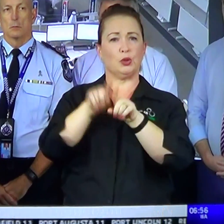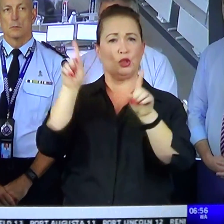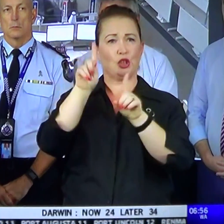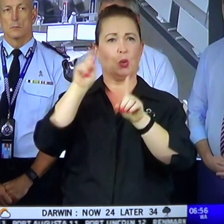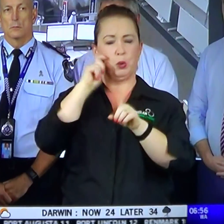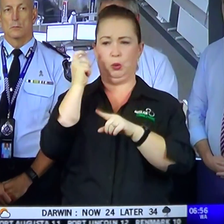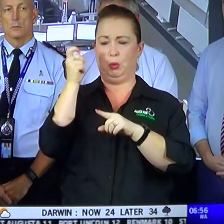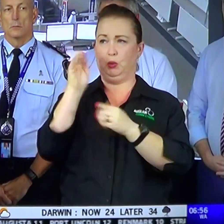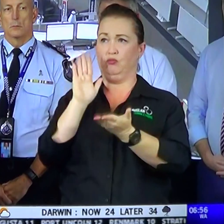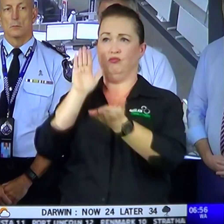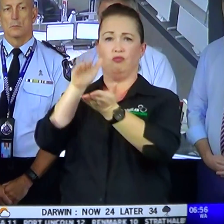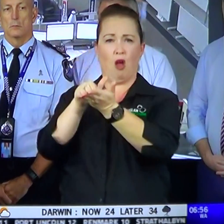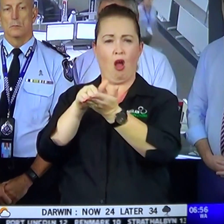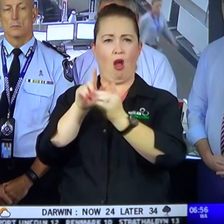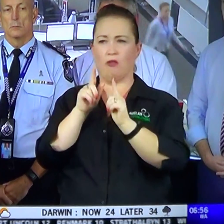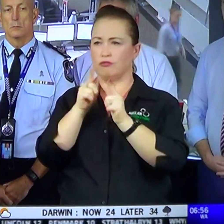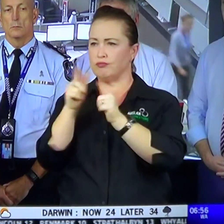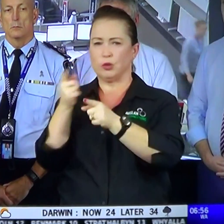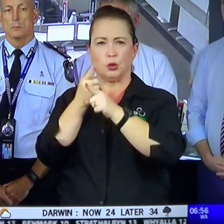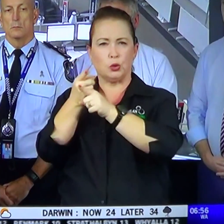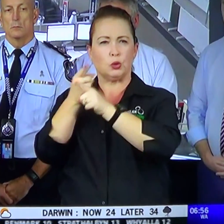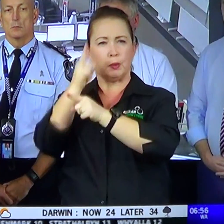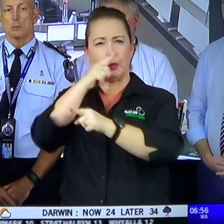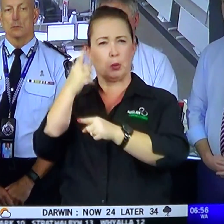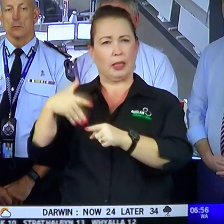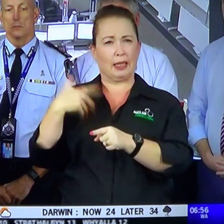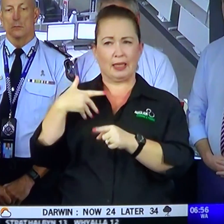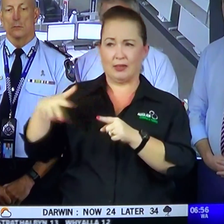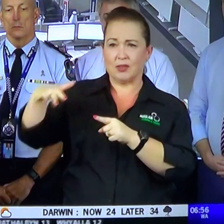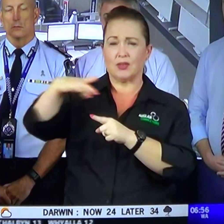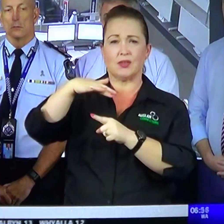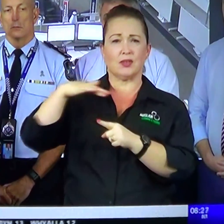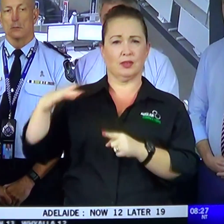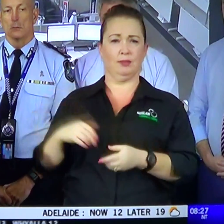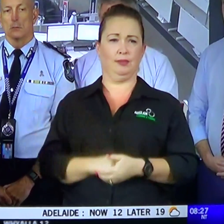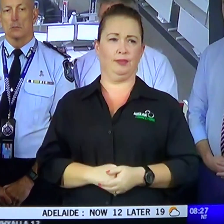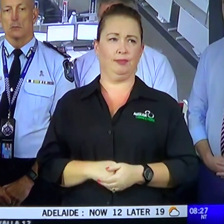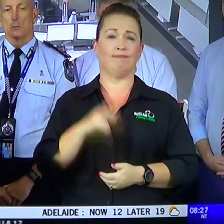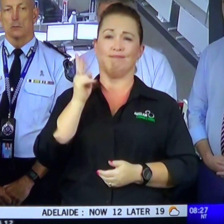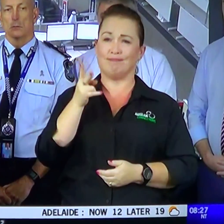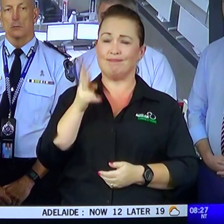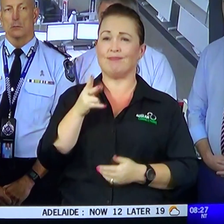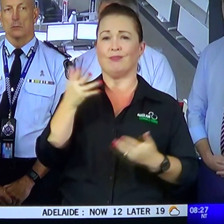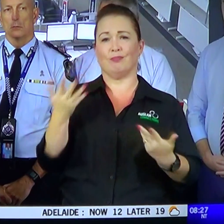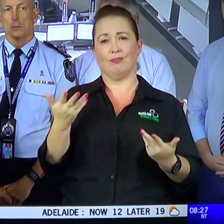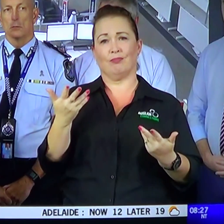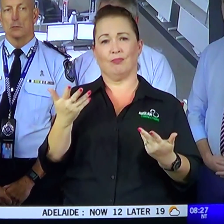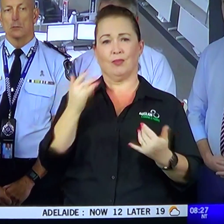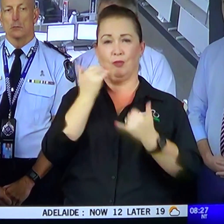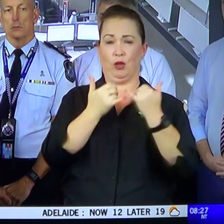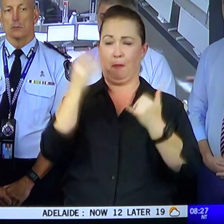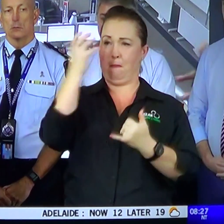few hours to be able to be talking to residents. But once again, it has been the wild weather system has hampered